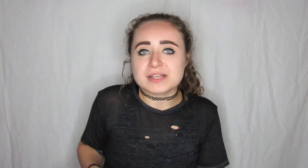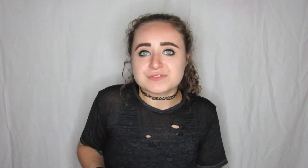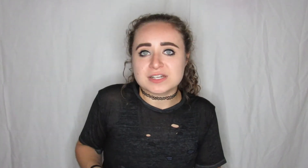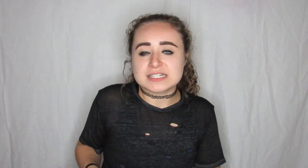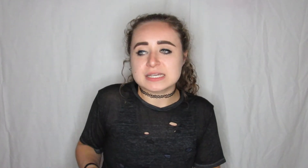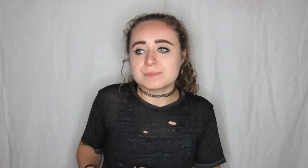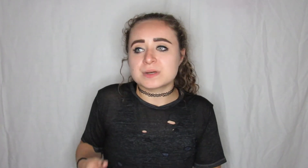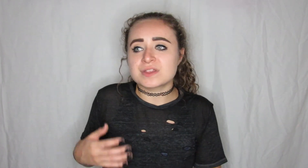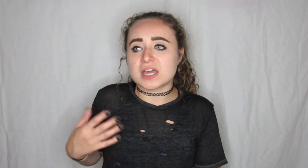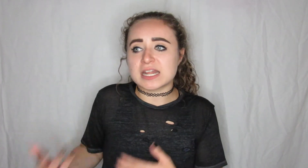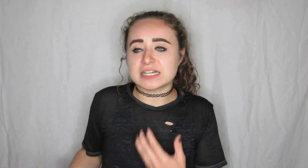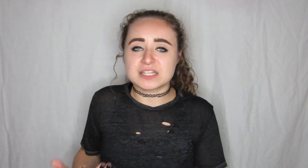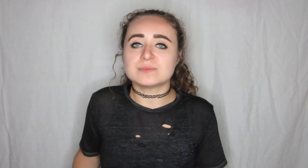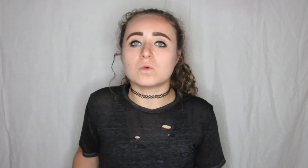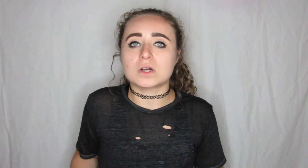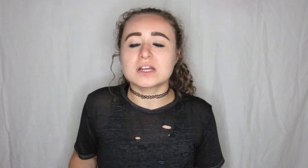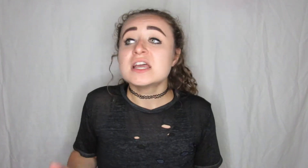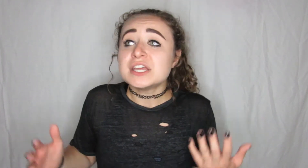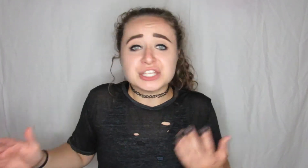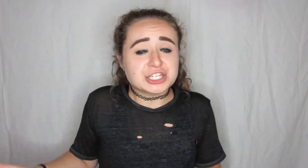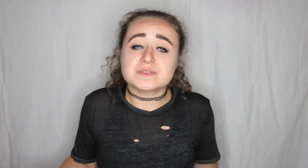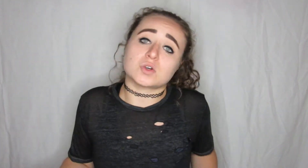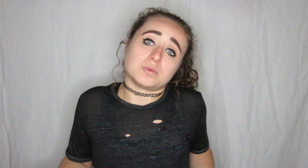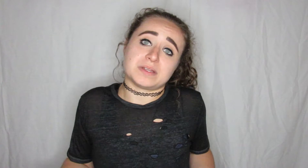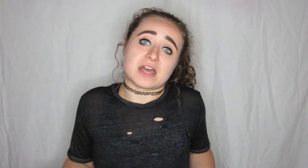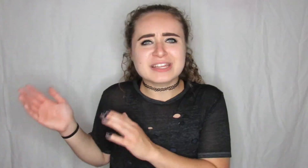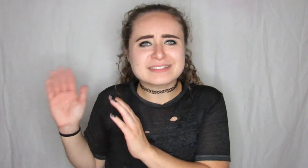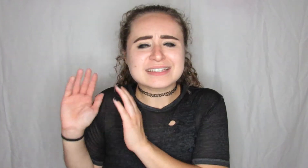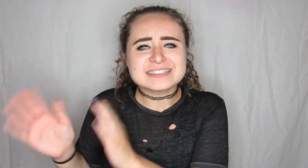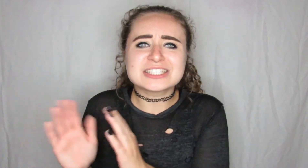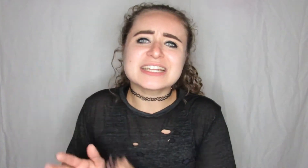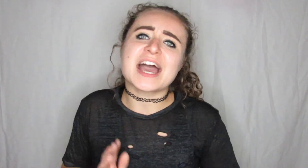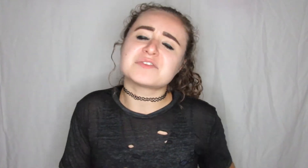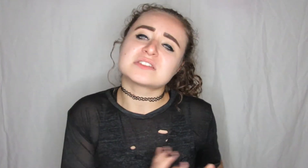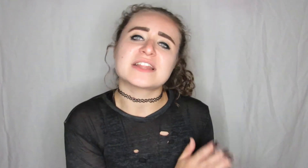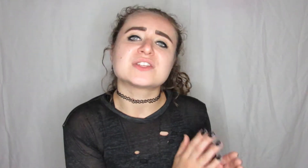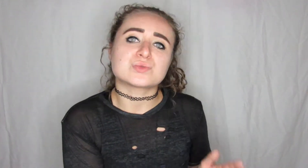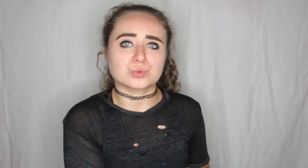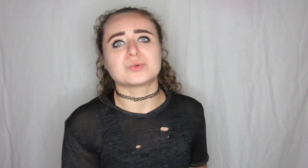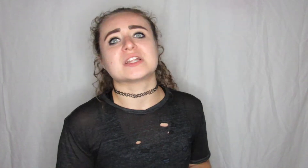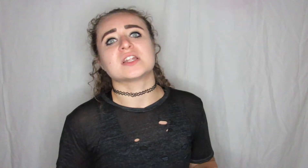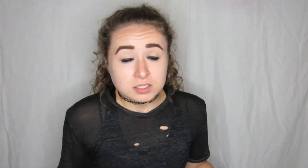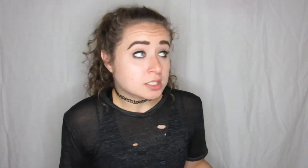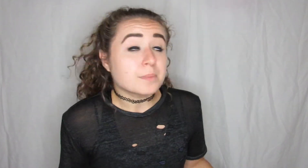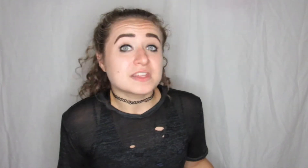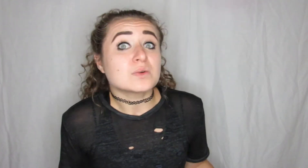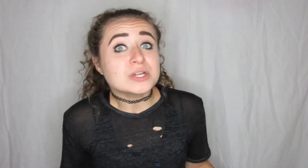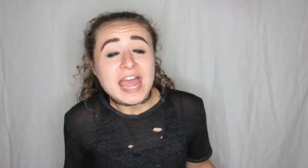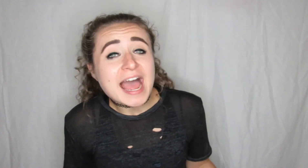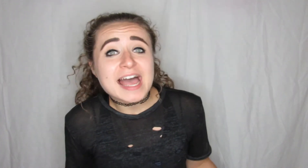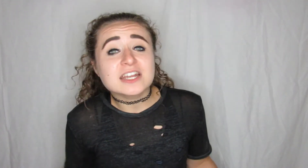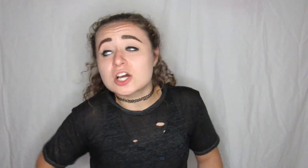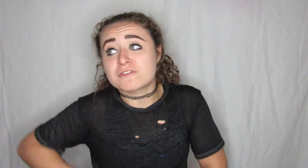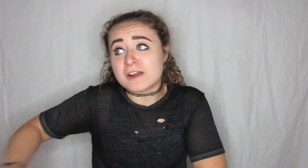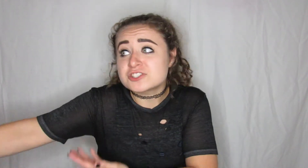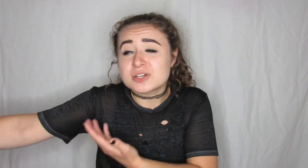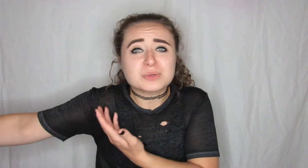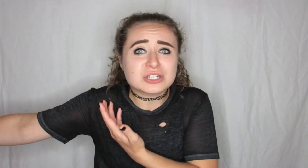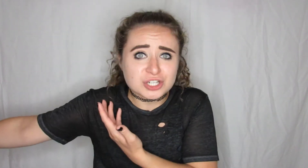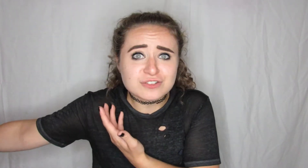best friend to him than anything more he could have told me that and he didn't have to let this ruin something we had a friendship we could